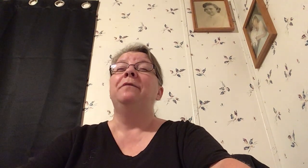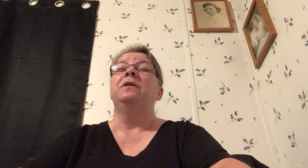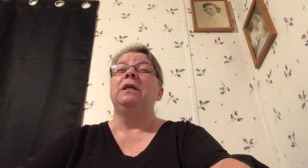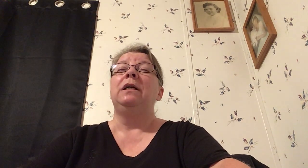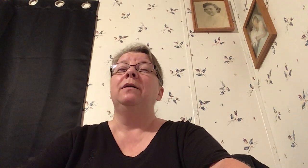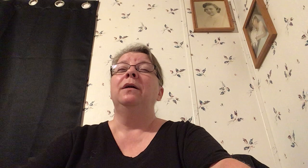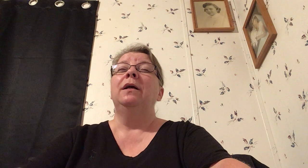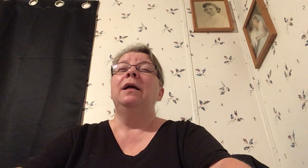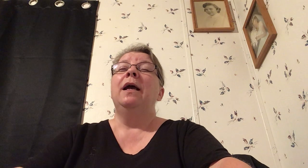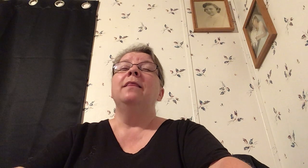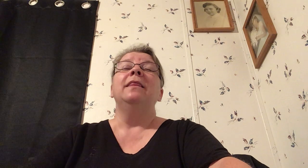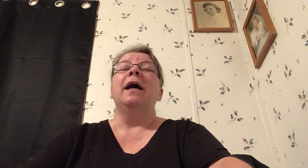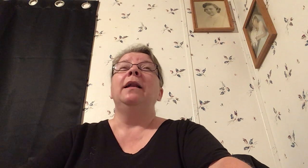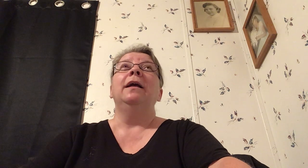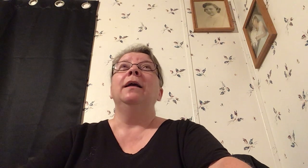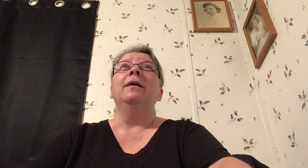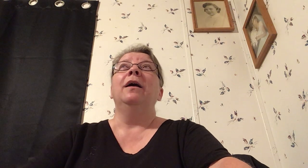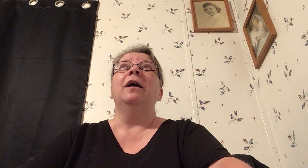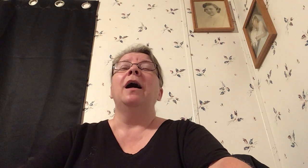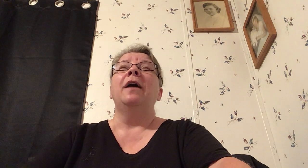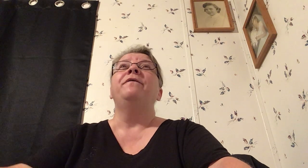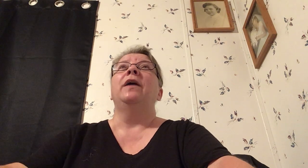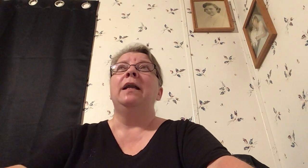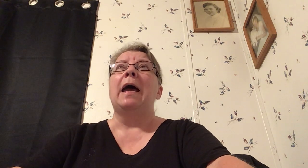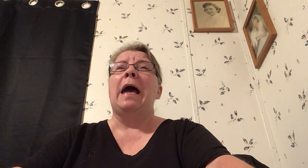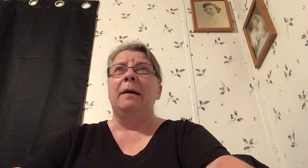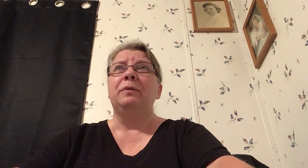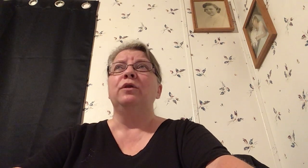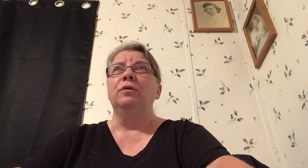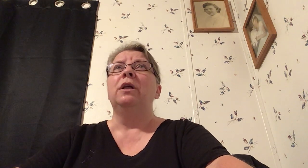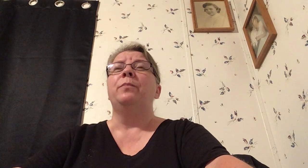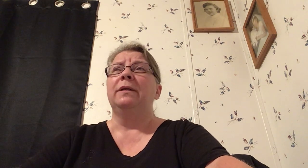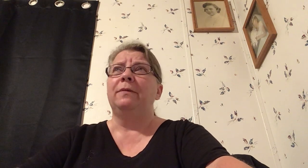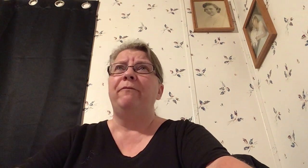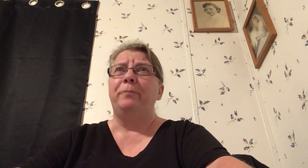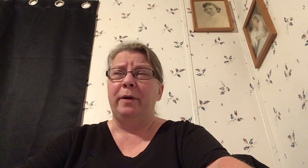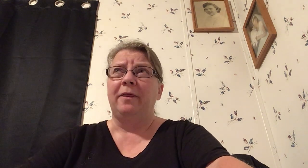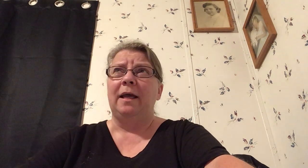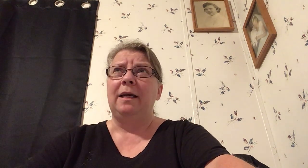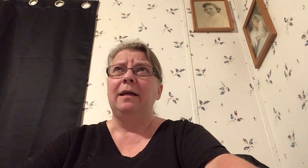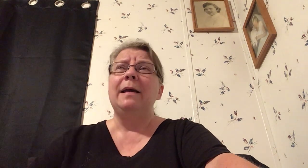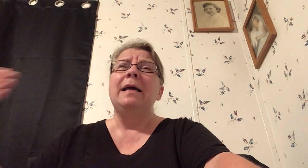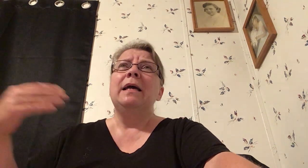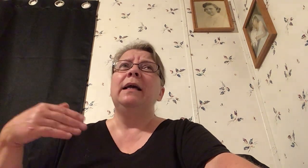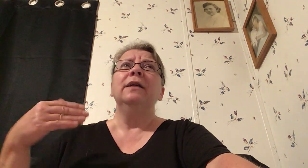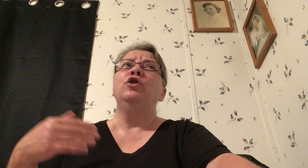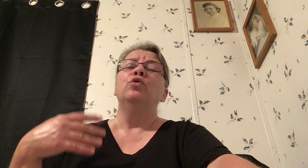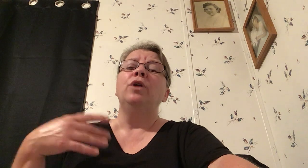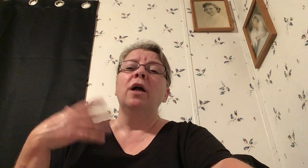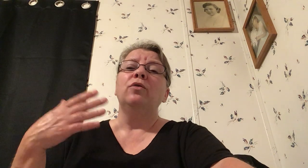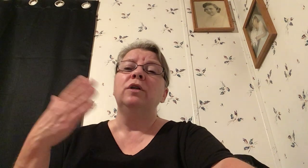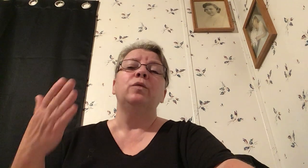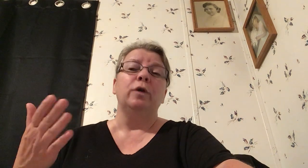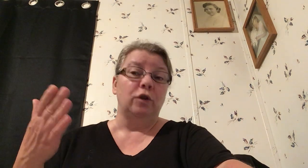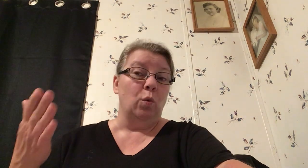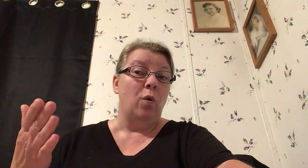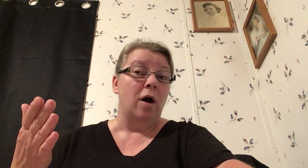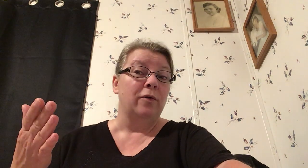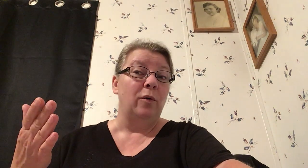have seen that I find absolutely pathetic is you're not only supposed to walk the